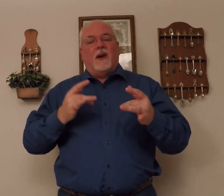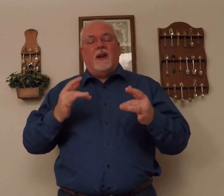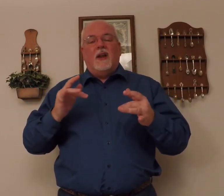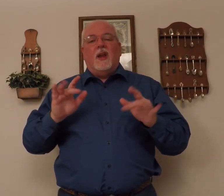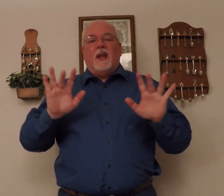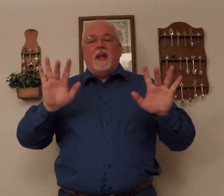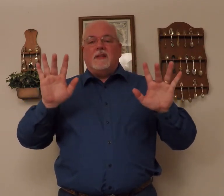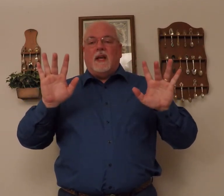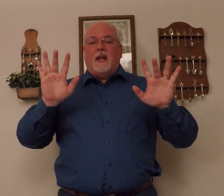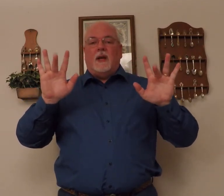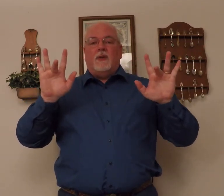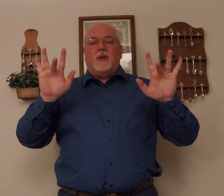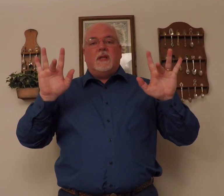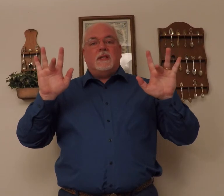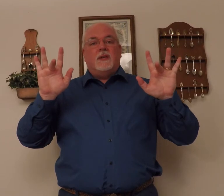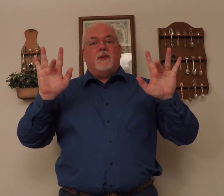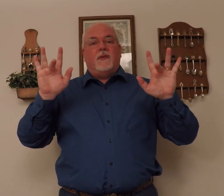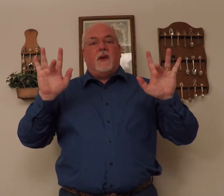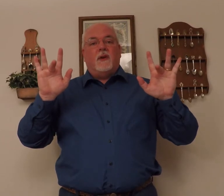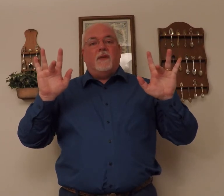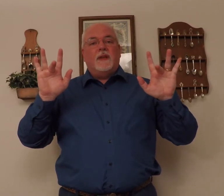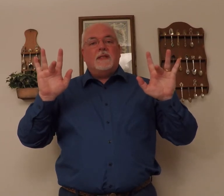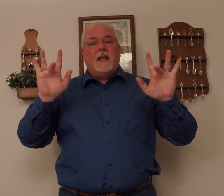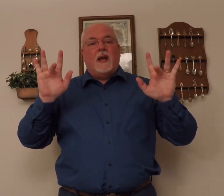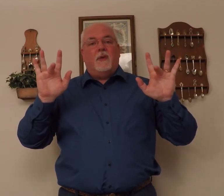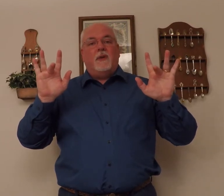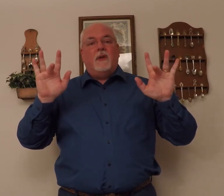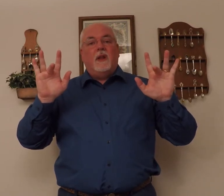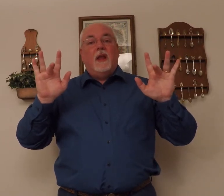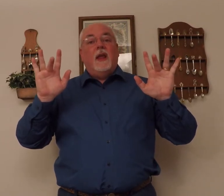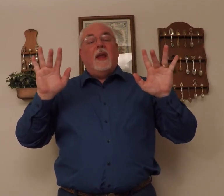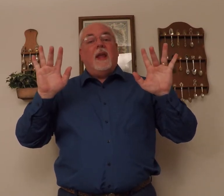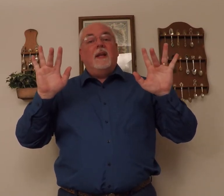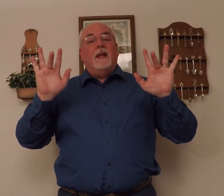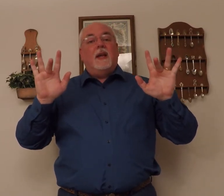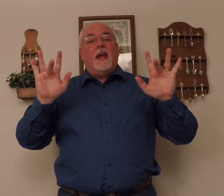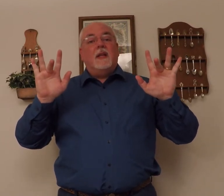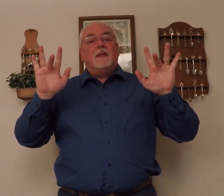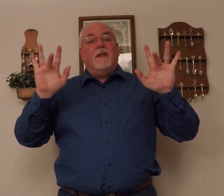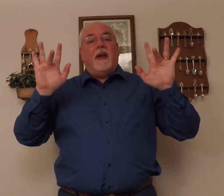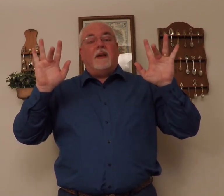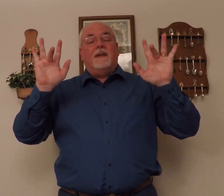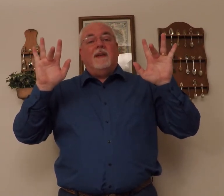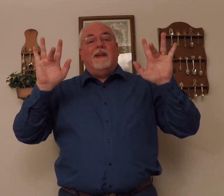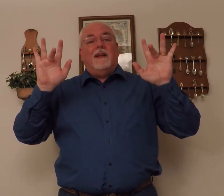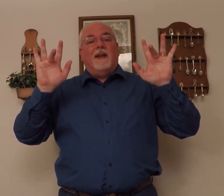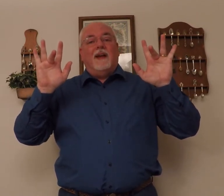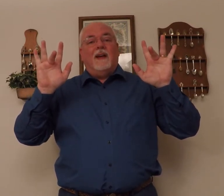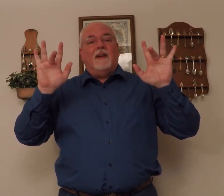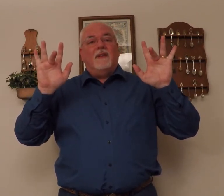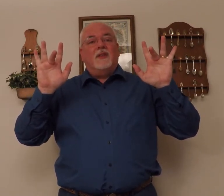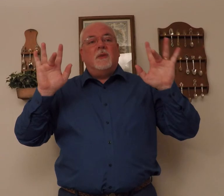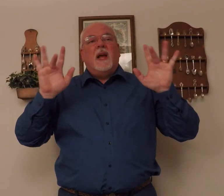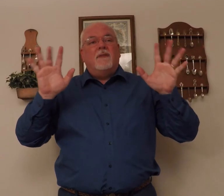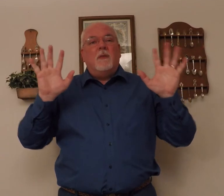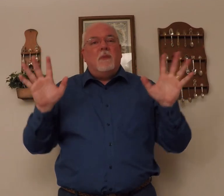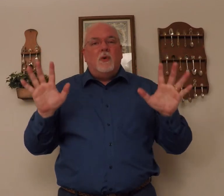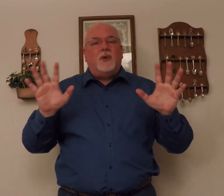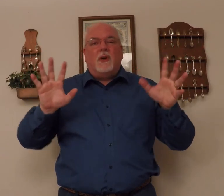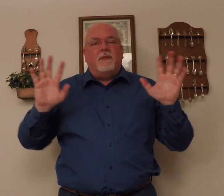all right, in sign language, the center finger, if it's down, it indicates that there's some kind of an emotion, a